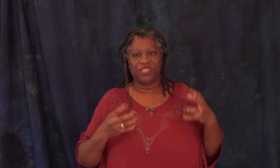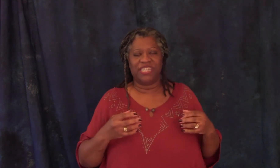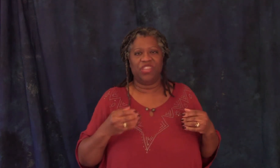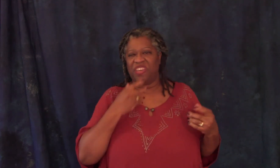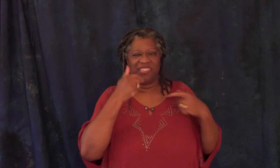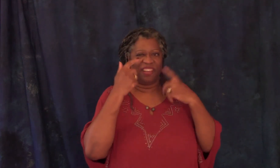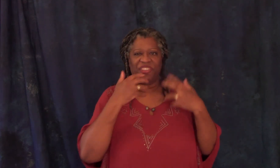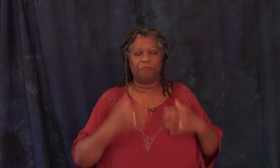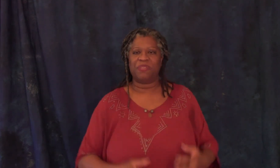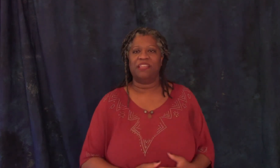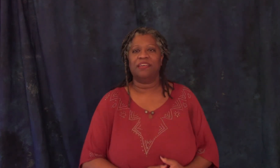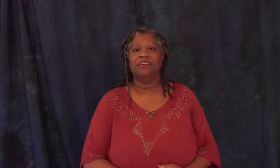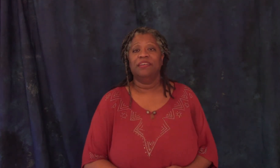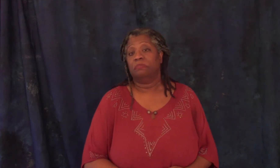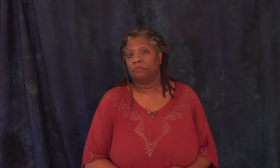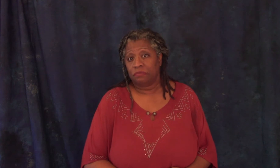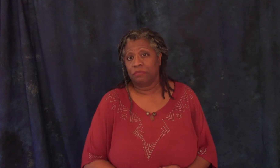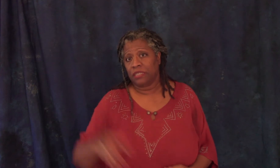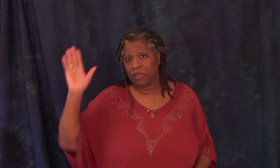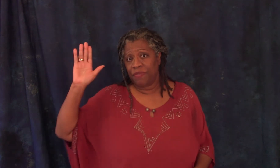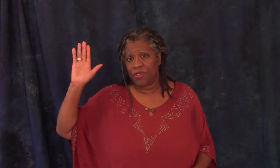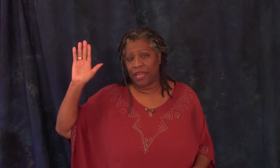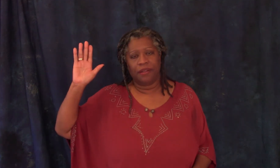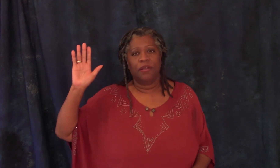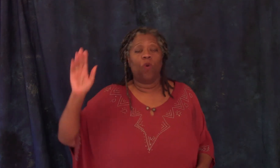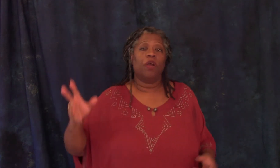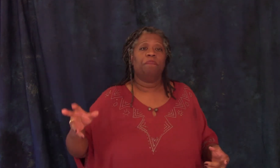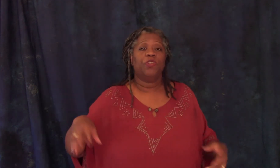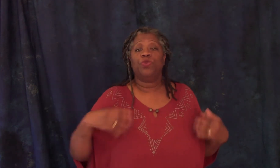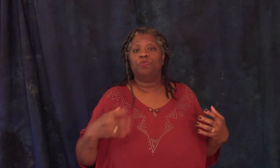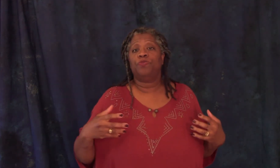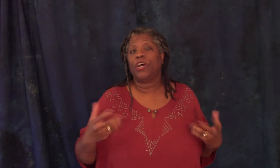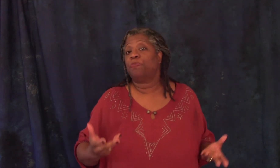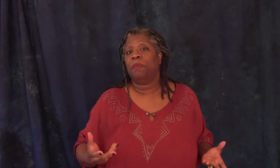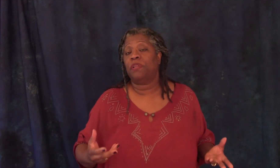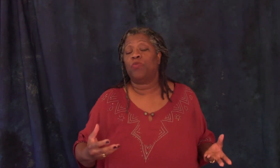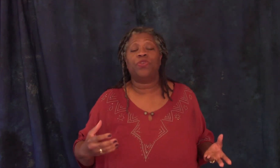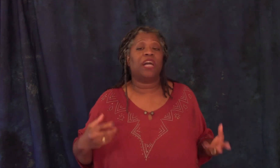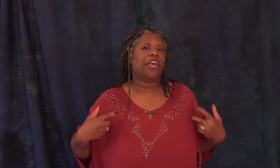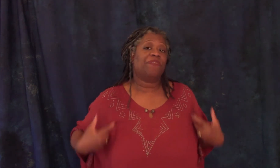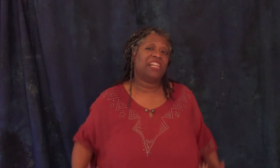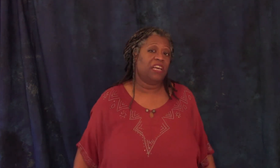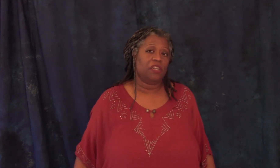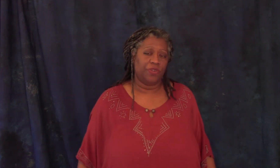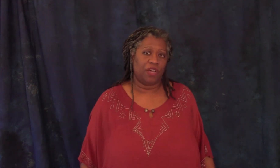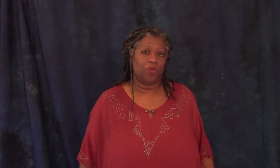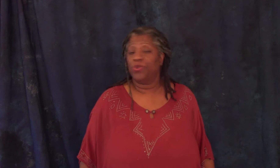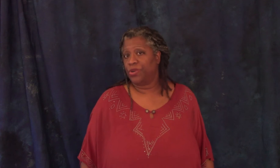teeth or they got stuff in their teeth how many of do that or judge people and whether or not they have clean clothes on or dirty